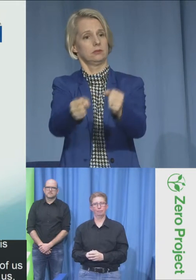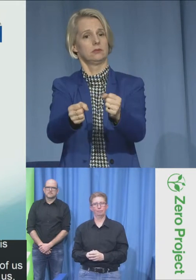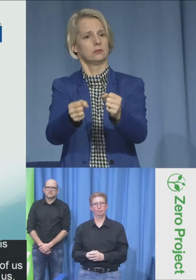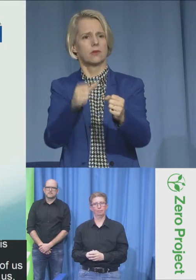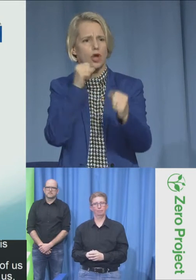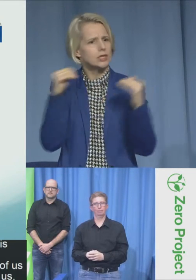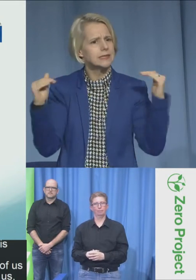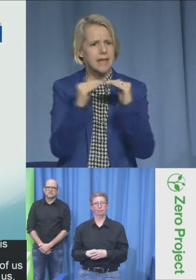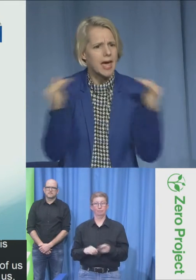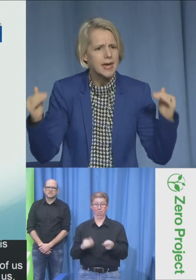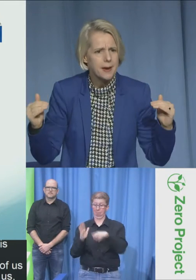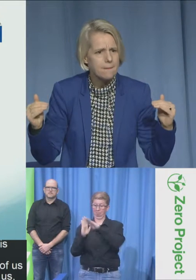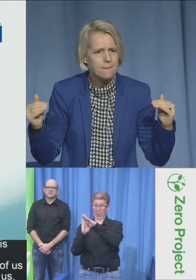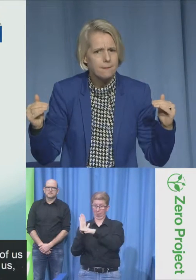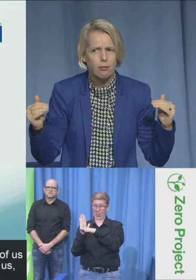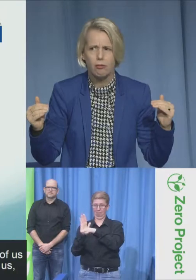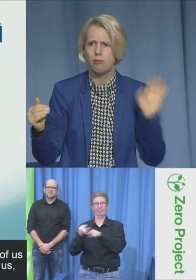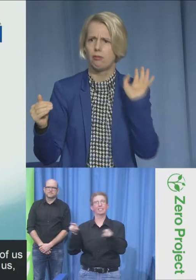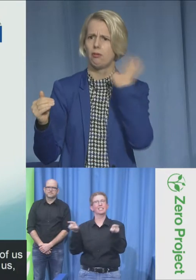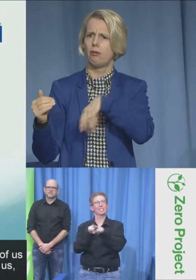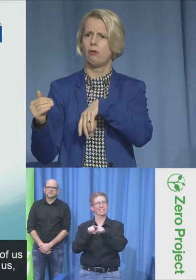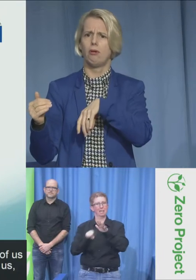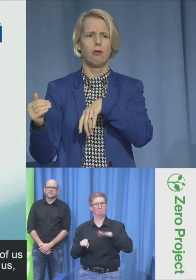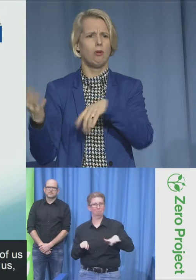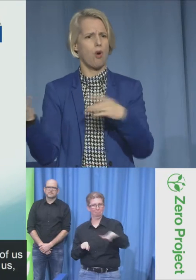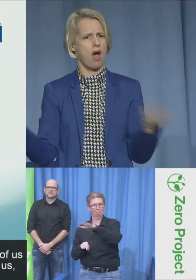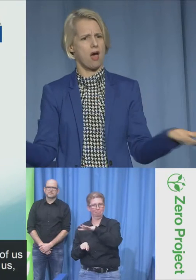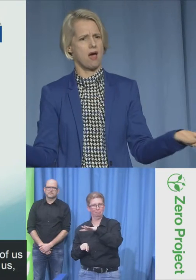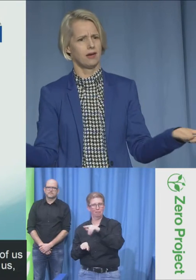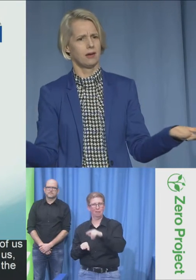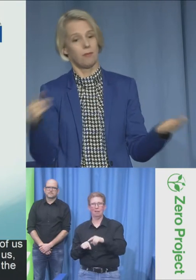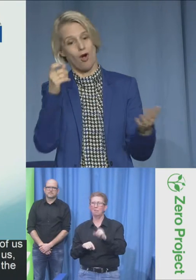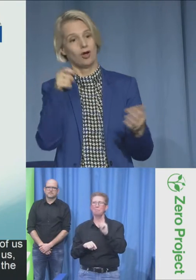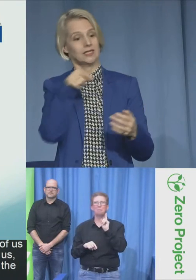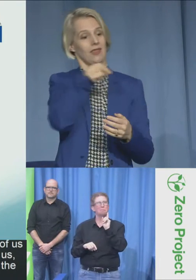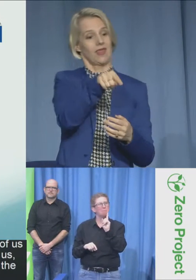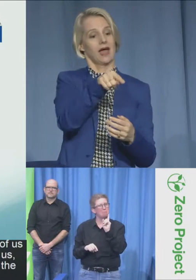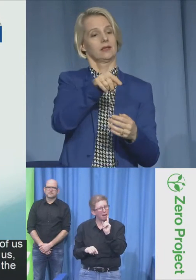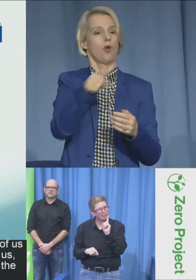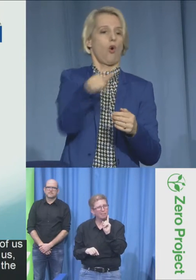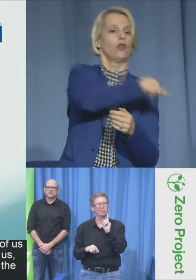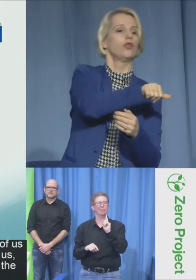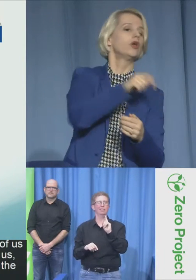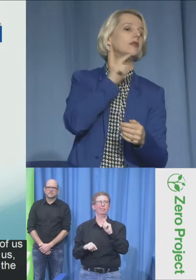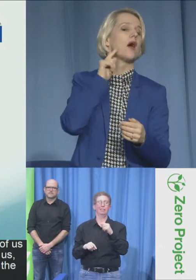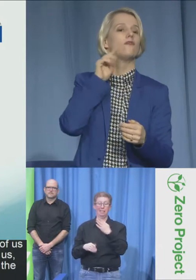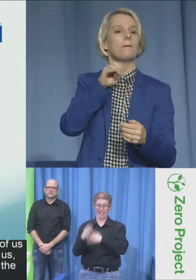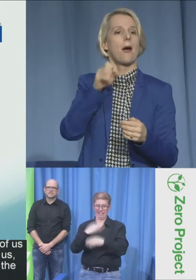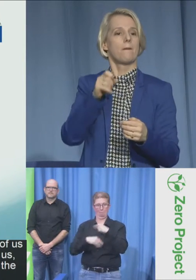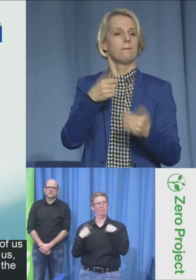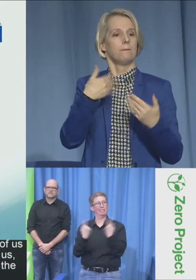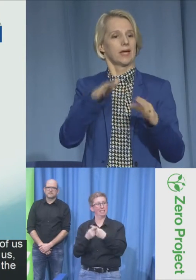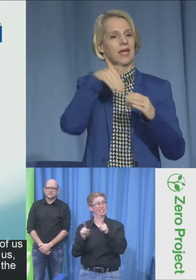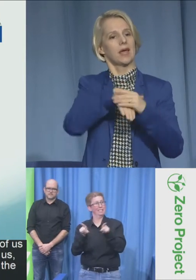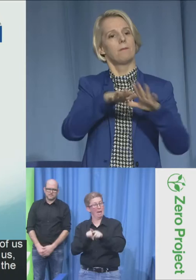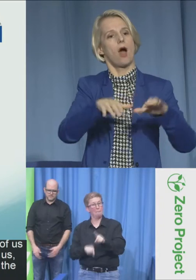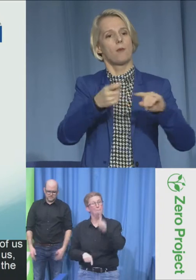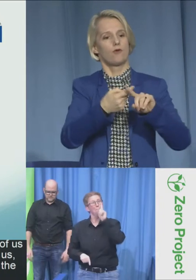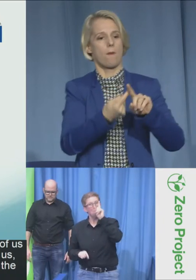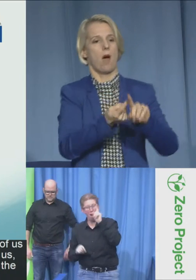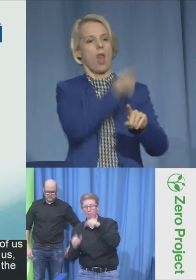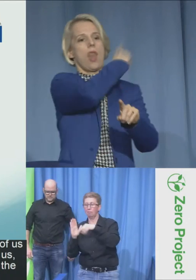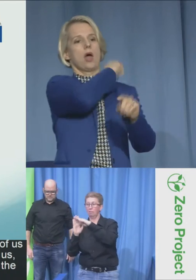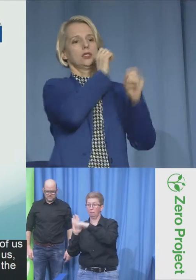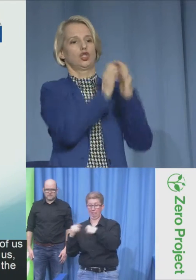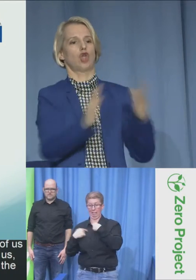two of us. We don't have the same provision for sign language interpreters, for example. The other deaf member